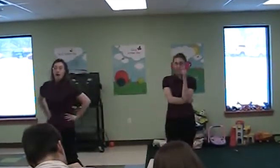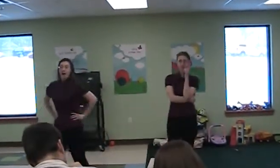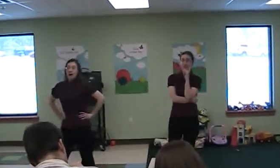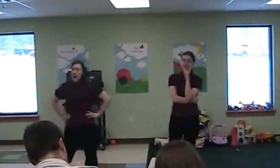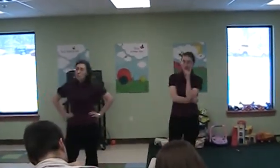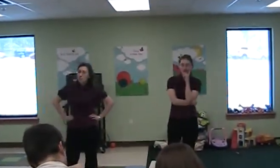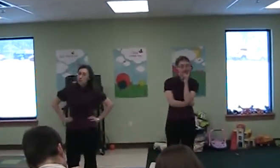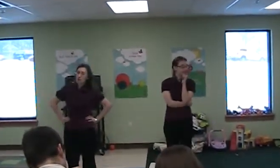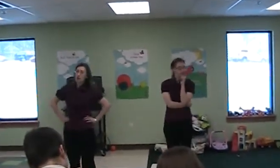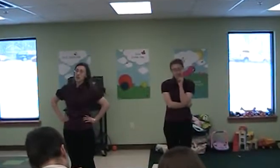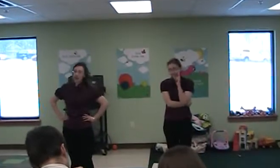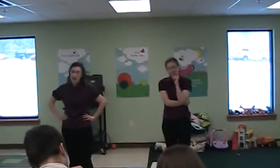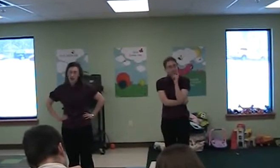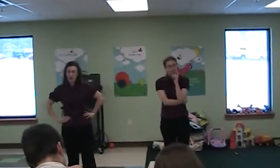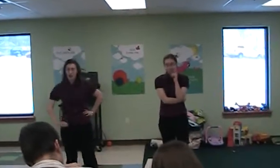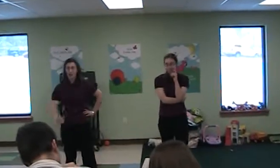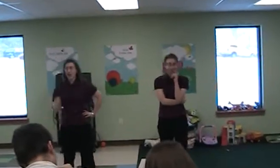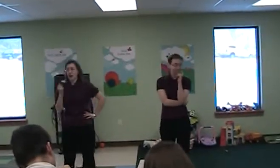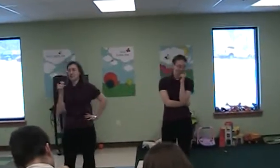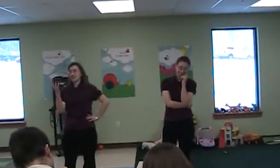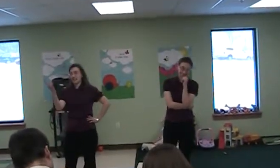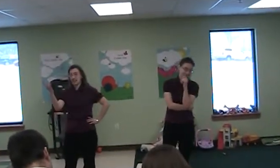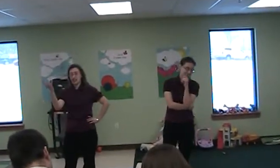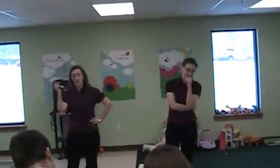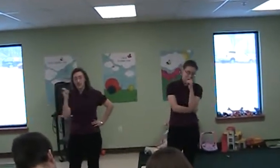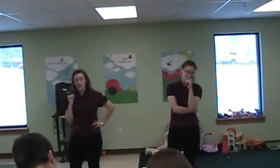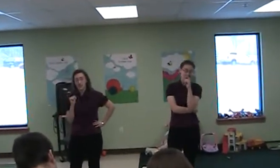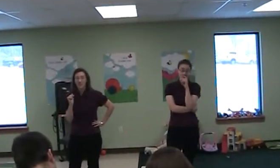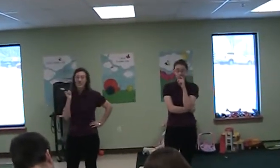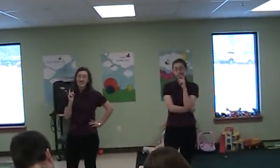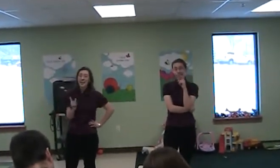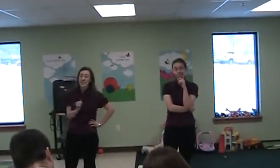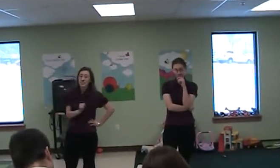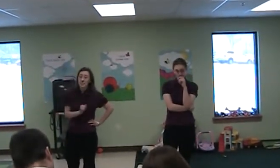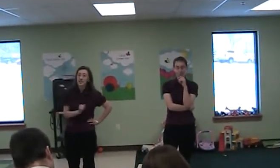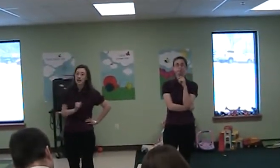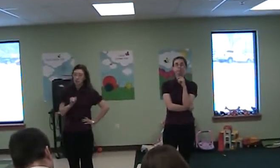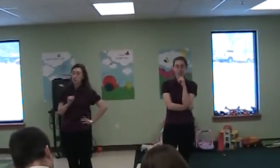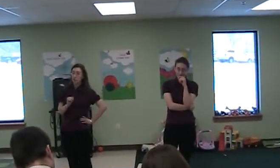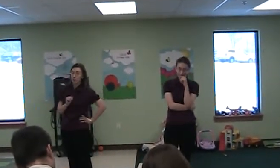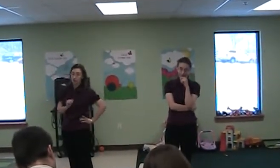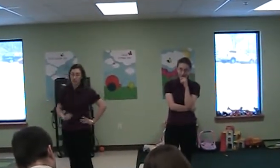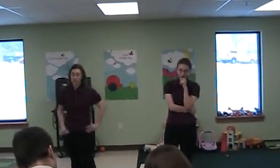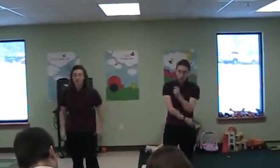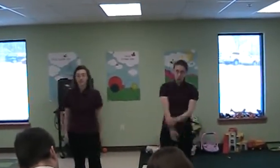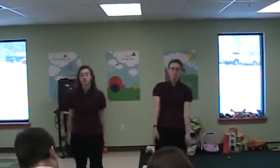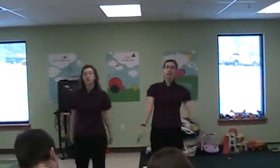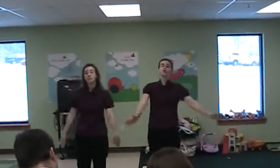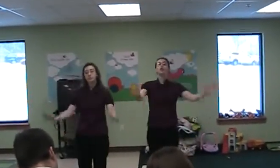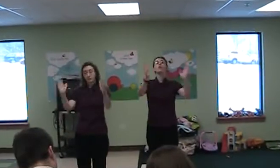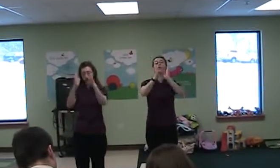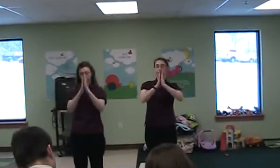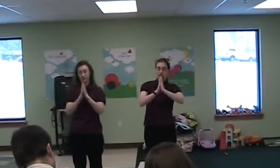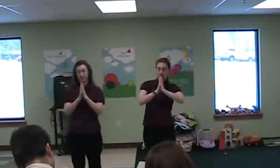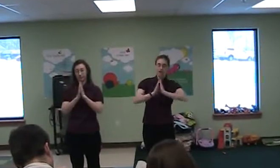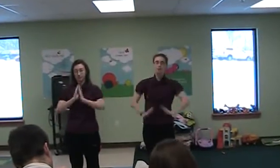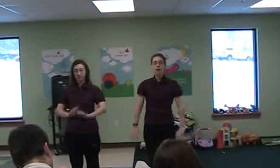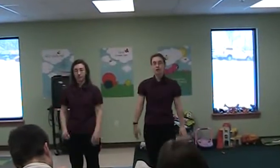I prefer not to describe St. Peter's. It has been done before. We stood reverently in the maritime